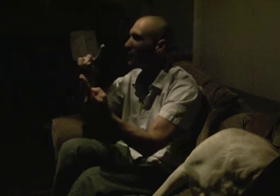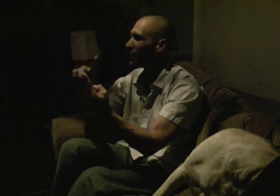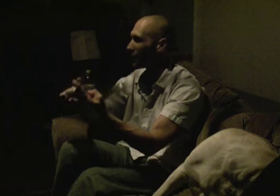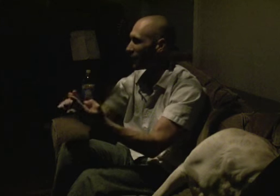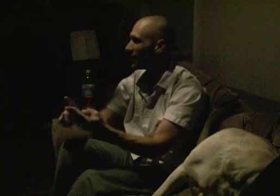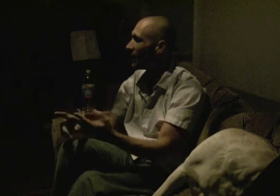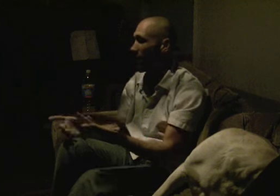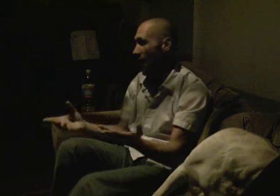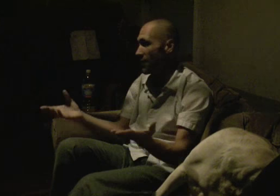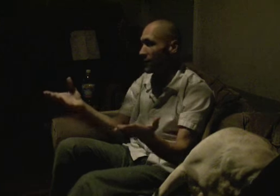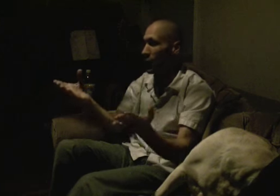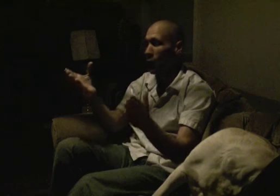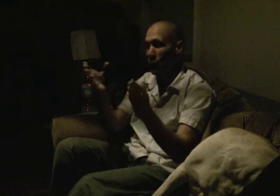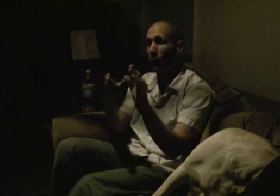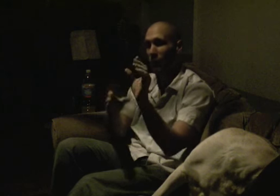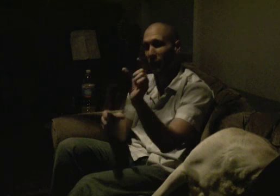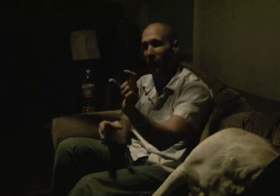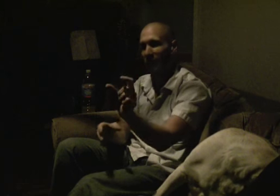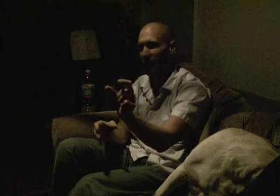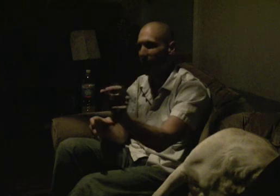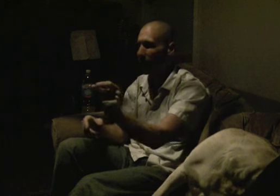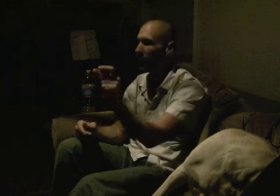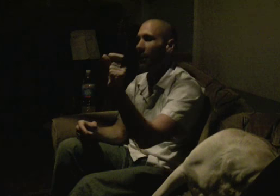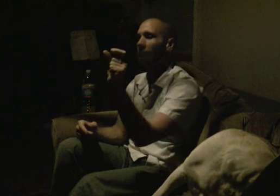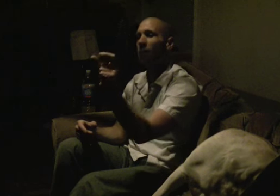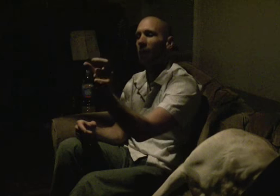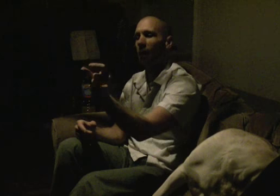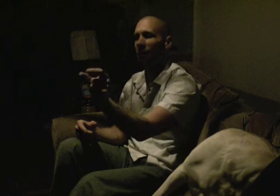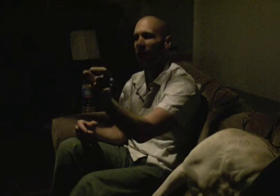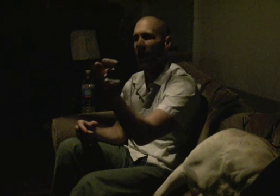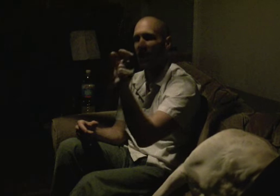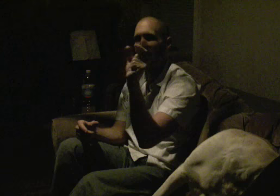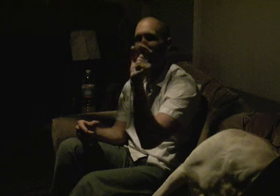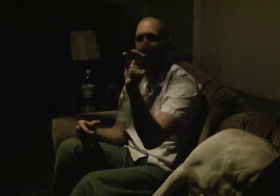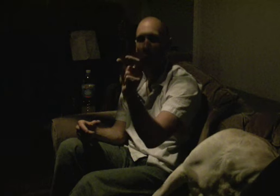fear. And then you put enough of that together, it becomes terror.